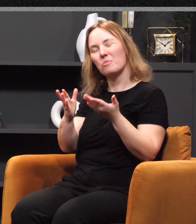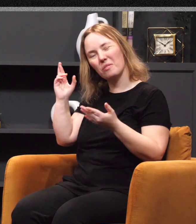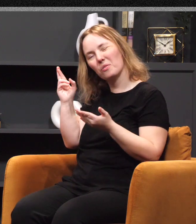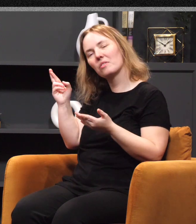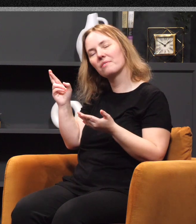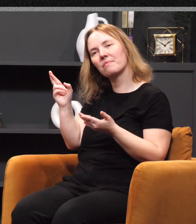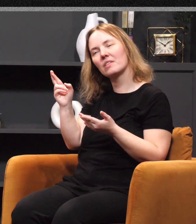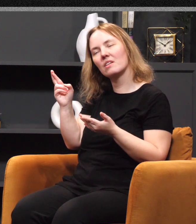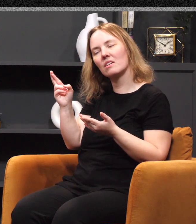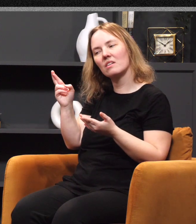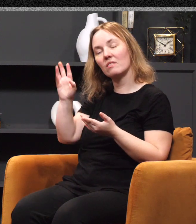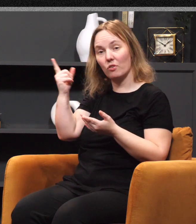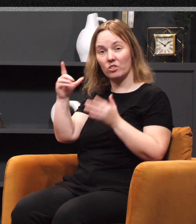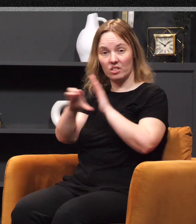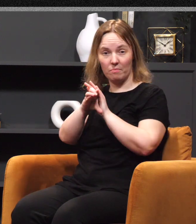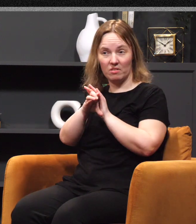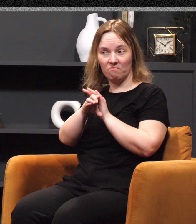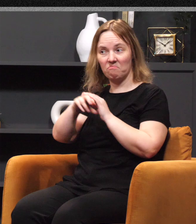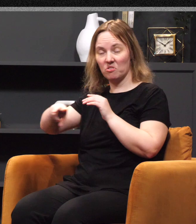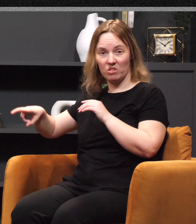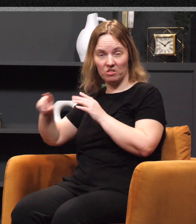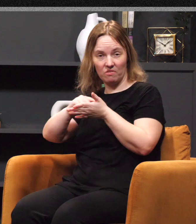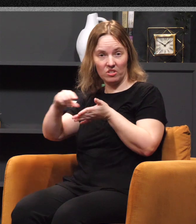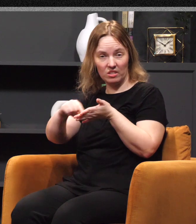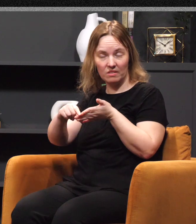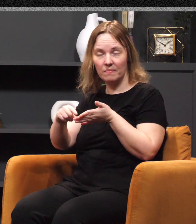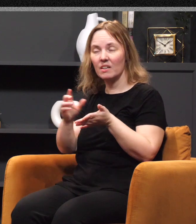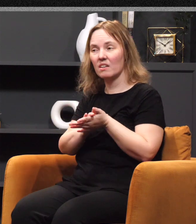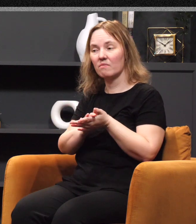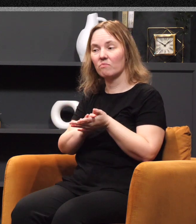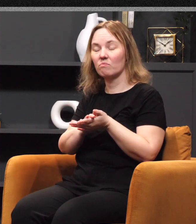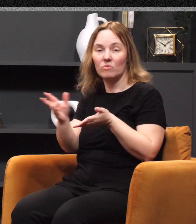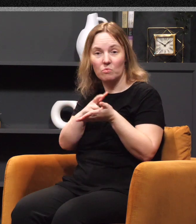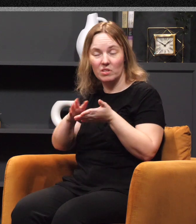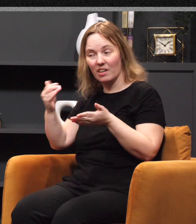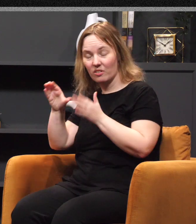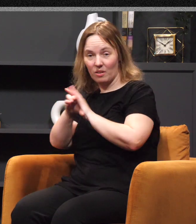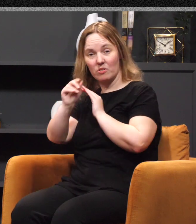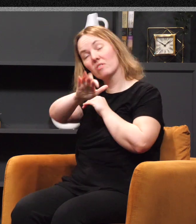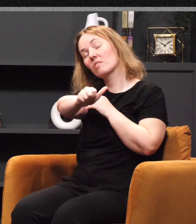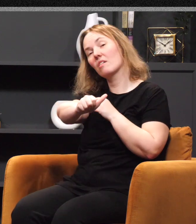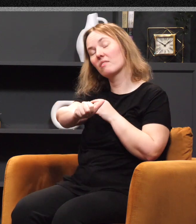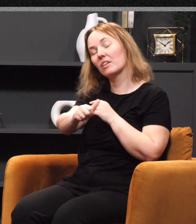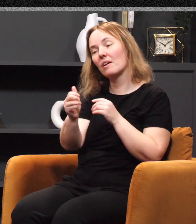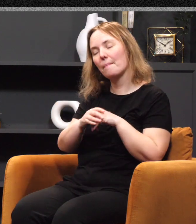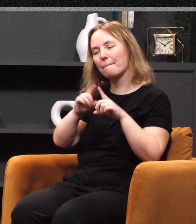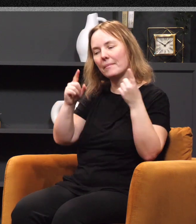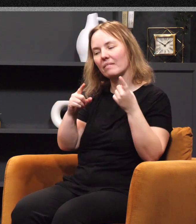and it's the first chapter, 22 verses. You can read the other chapters for yourself. We'll touch on them, but here's the story we read in the book